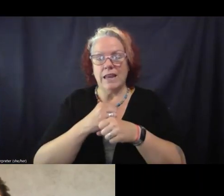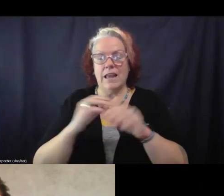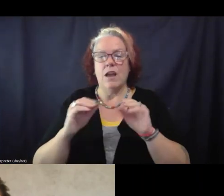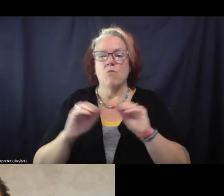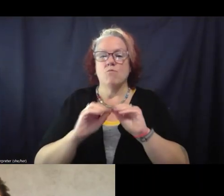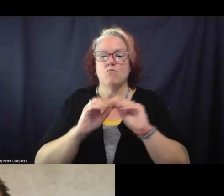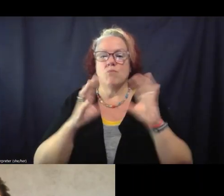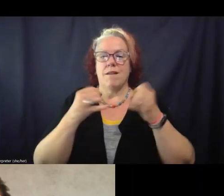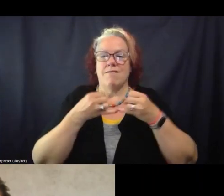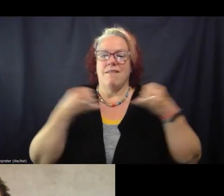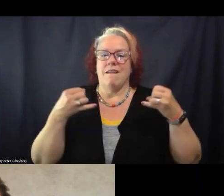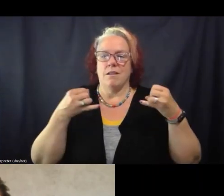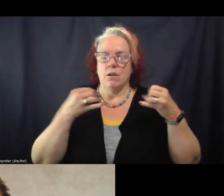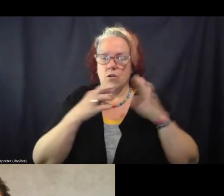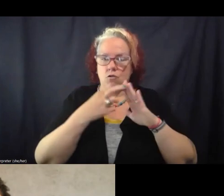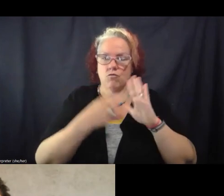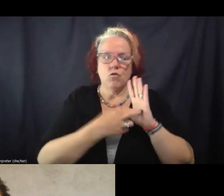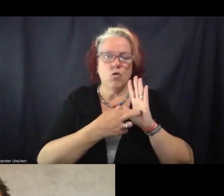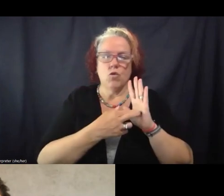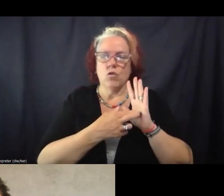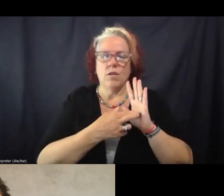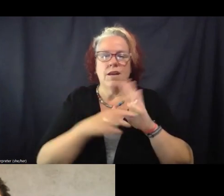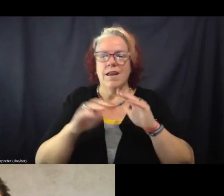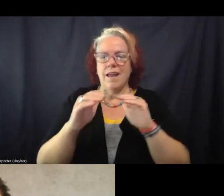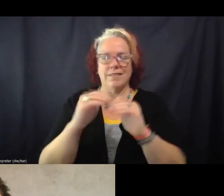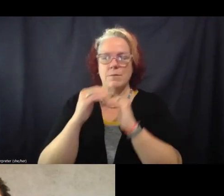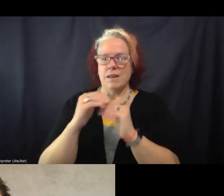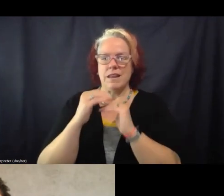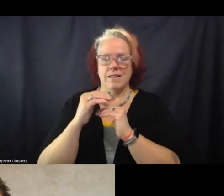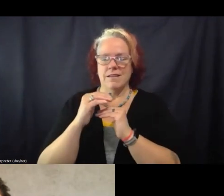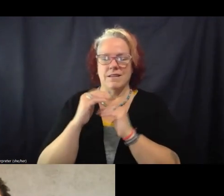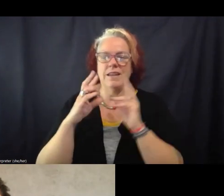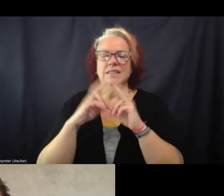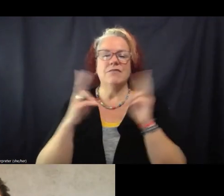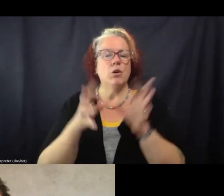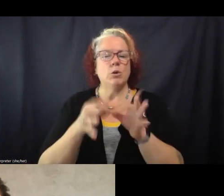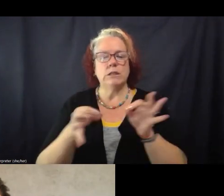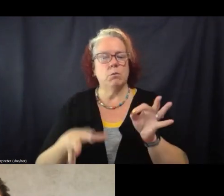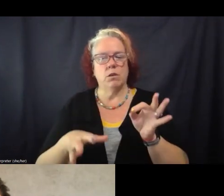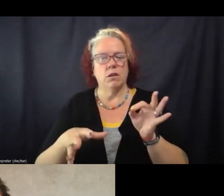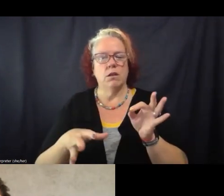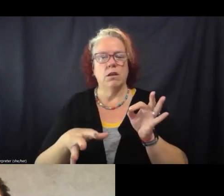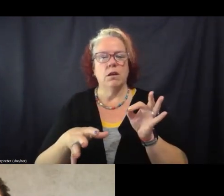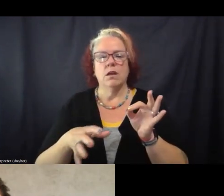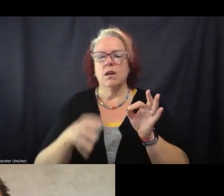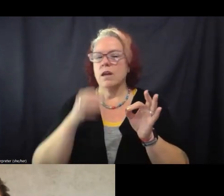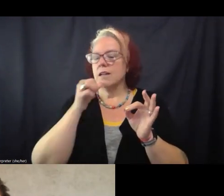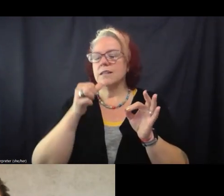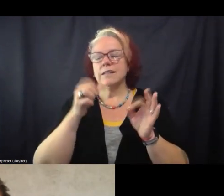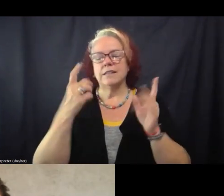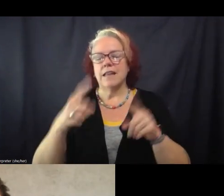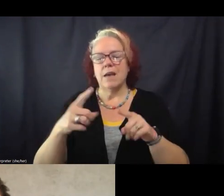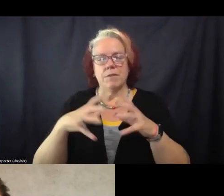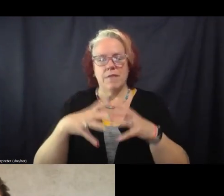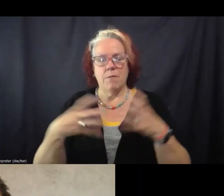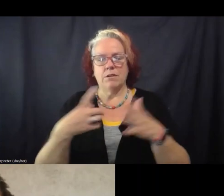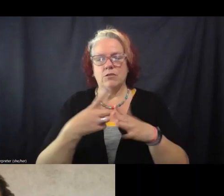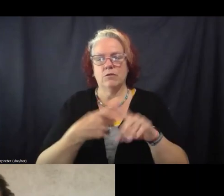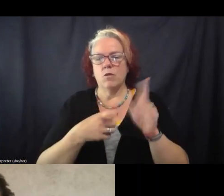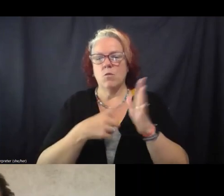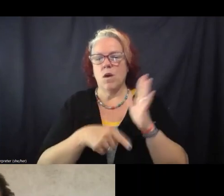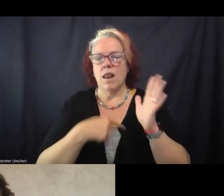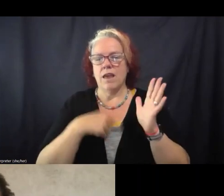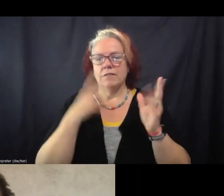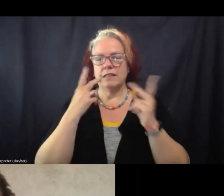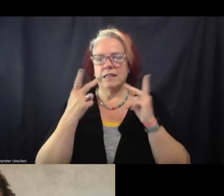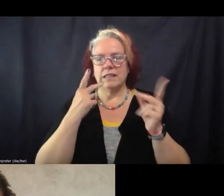and limiting just, it's very simple, I think, um, but it doesn't necessarily happen that much, at least from what I've seen in